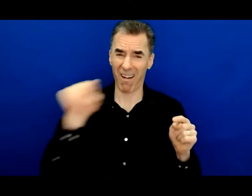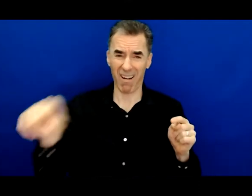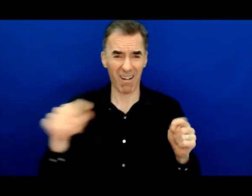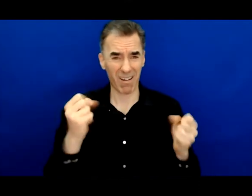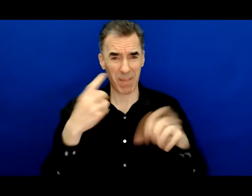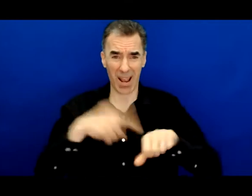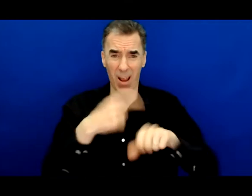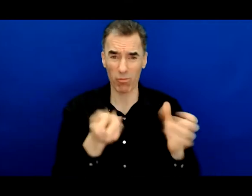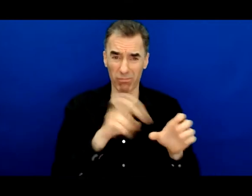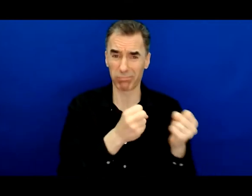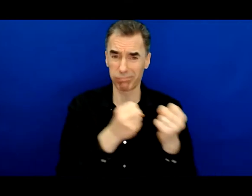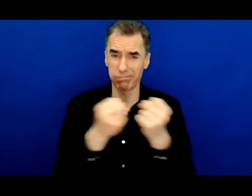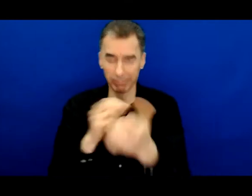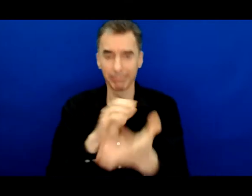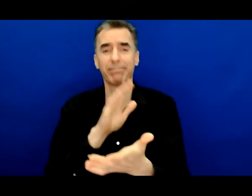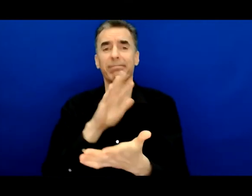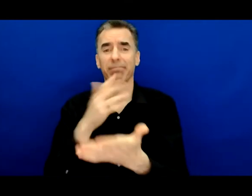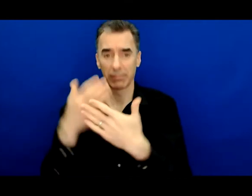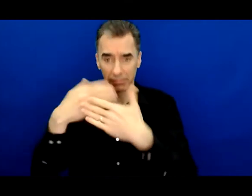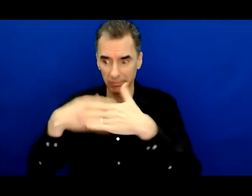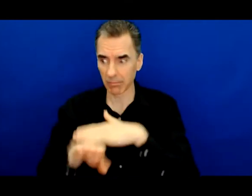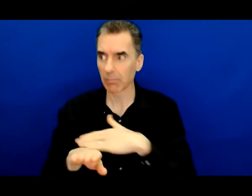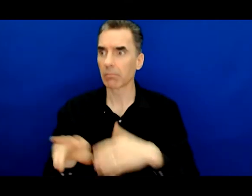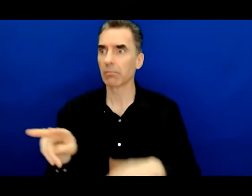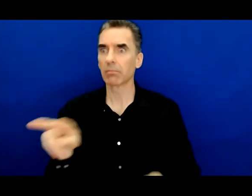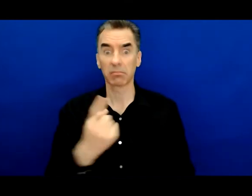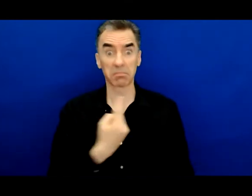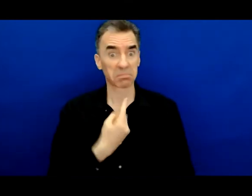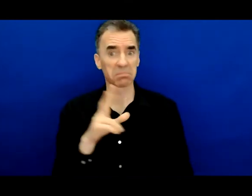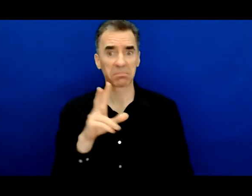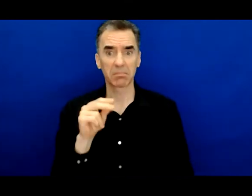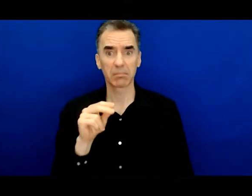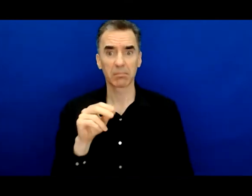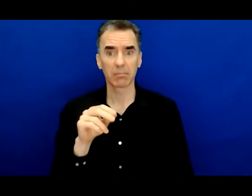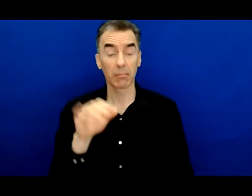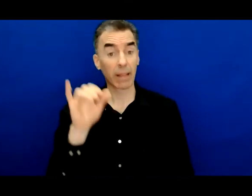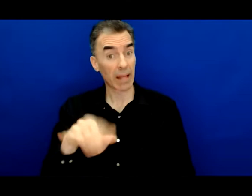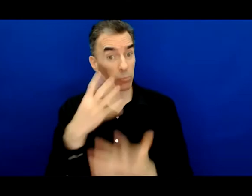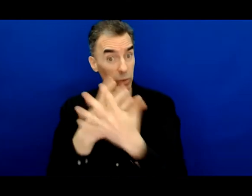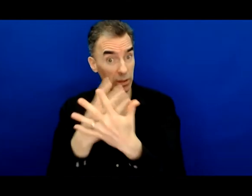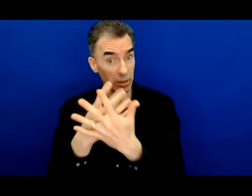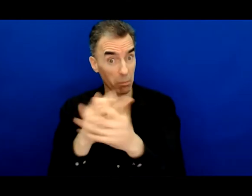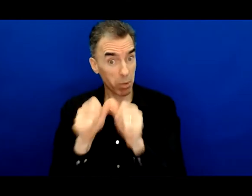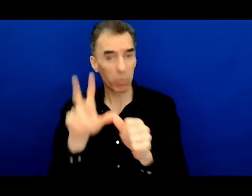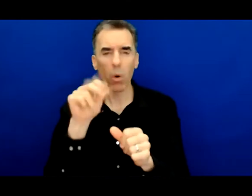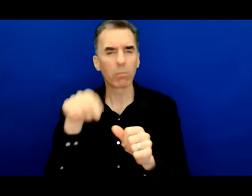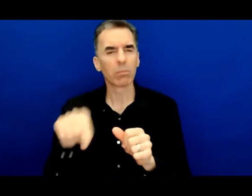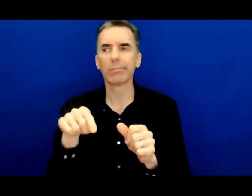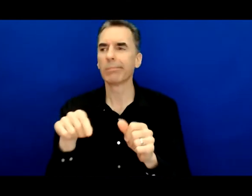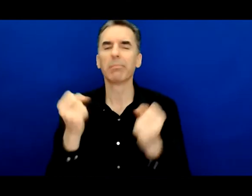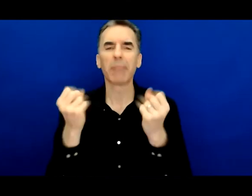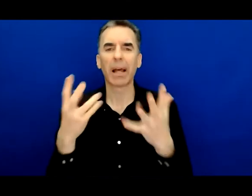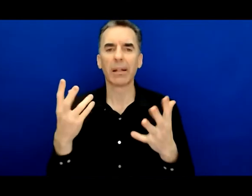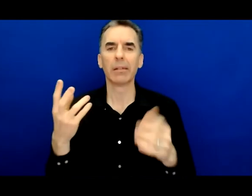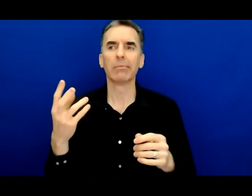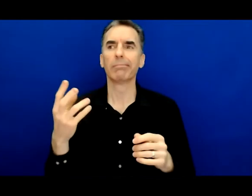as I stepped into the cell, I quickly realized that I wasn't alone. So this was transit. This wasn't the permanent facility. So I didn't have any of my